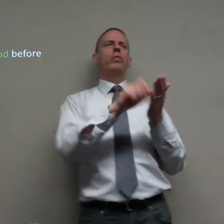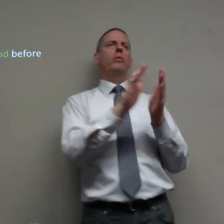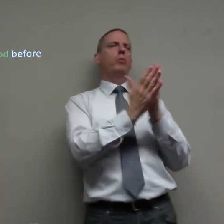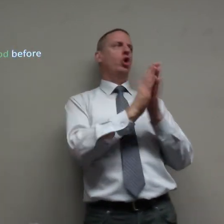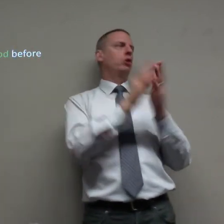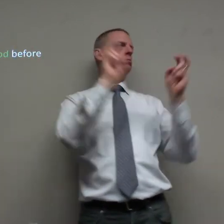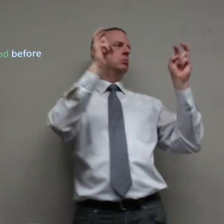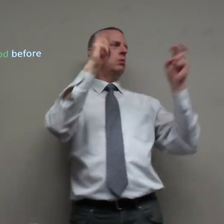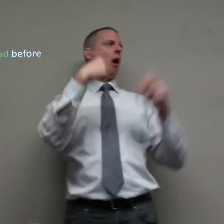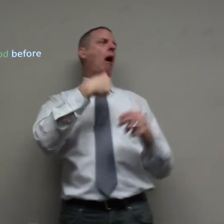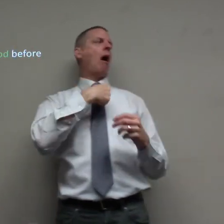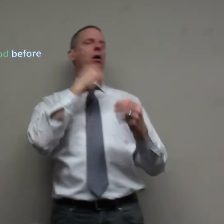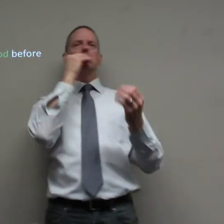he wrote books